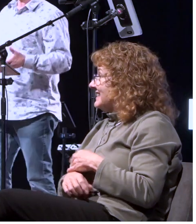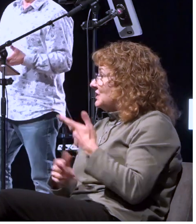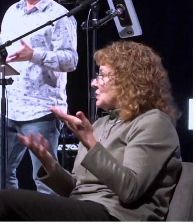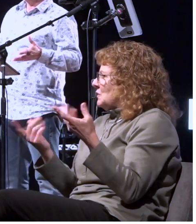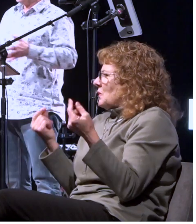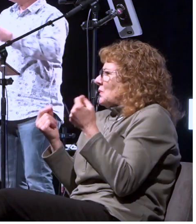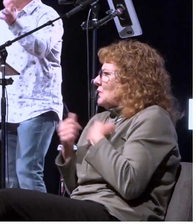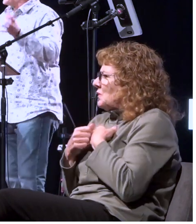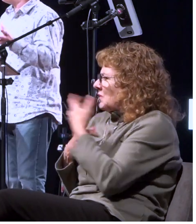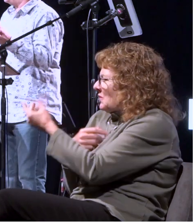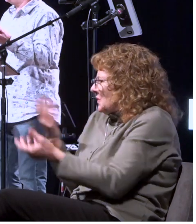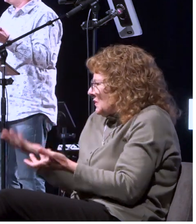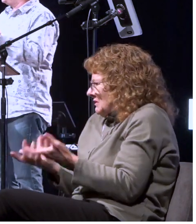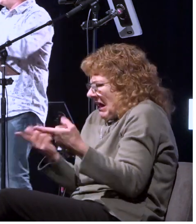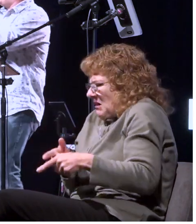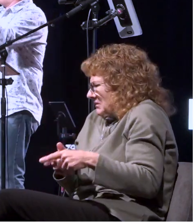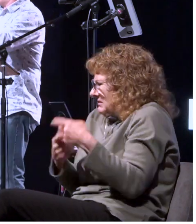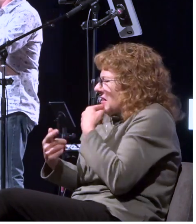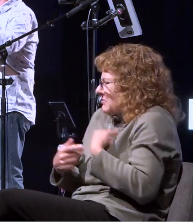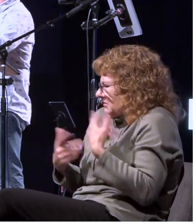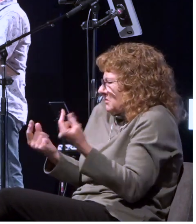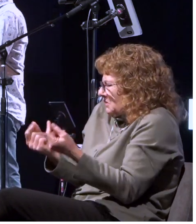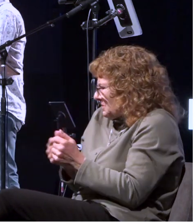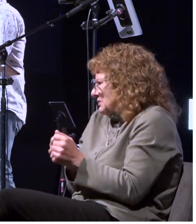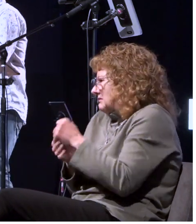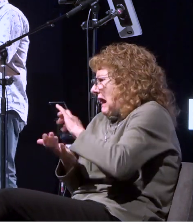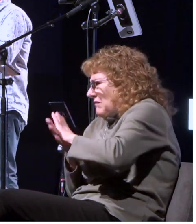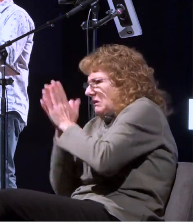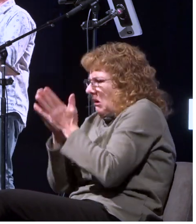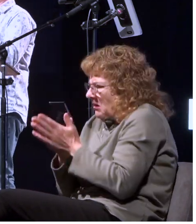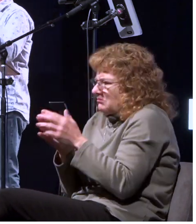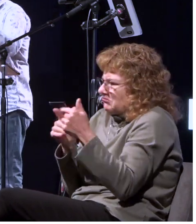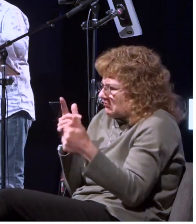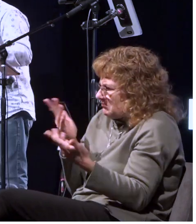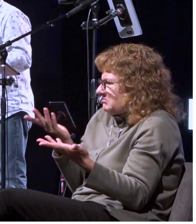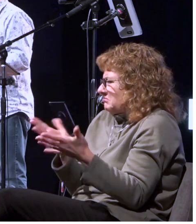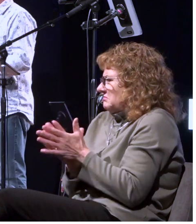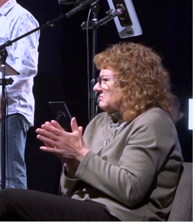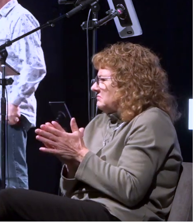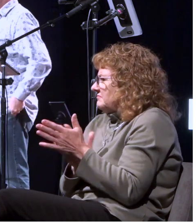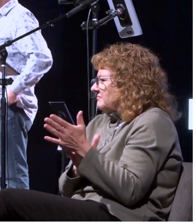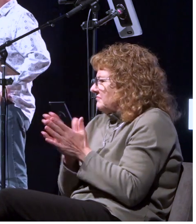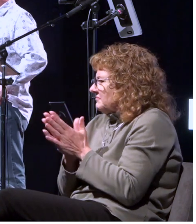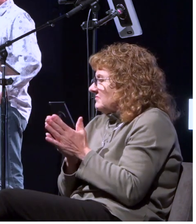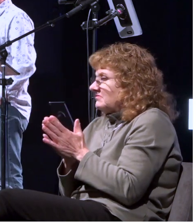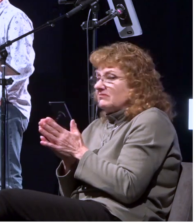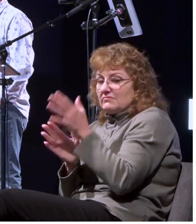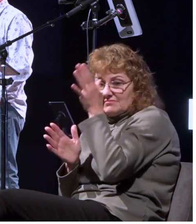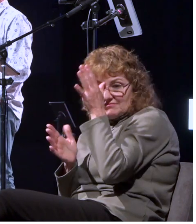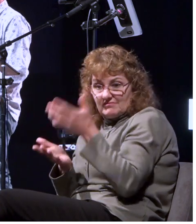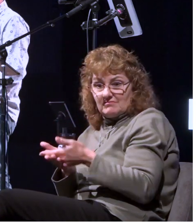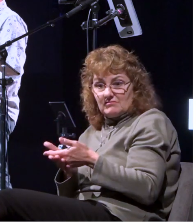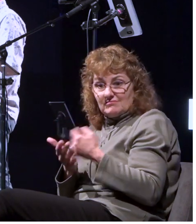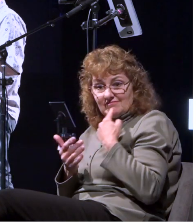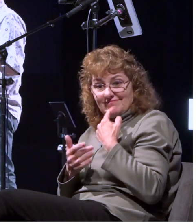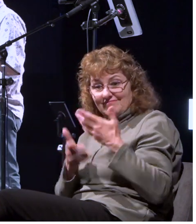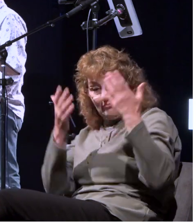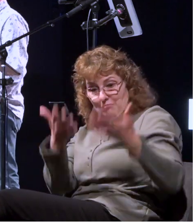do what has to happen what you know how do i become an armor all distributor and my dad said i just made you one you are one go